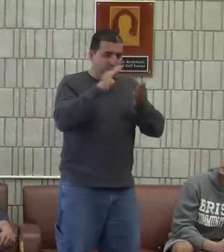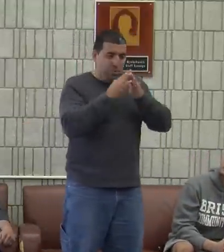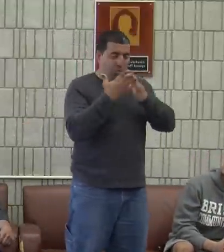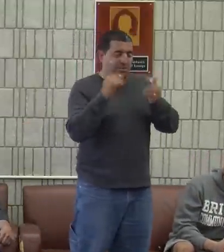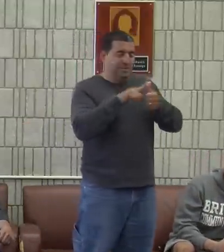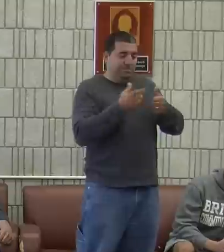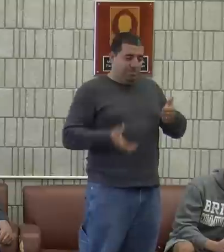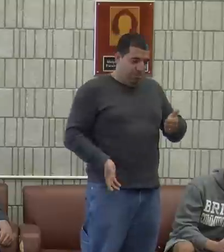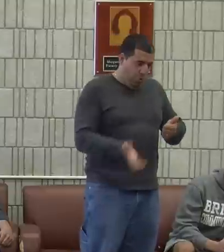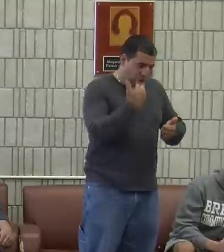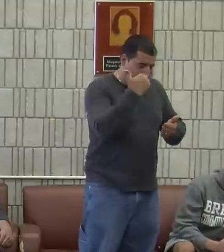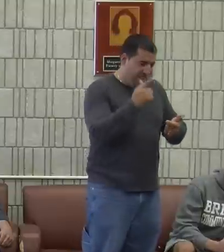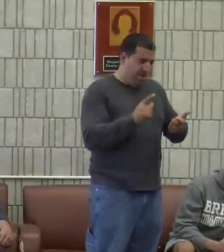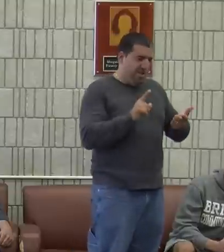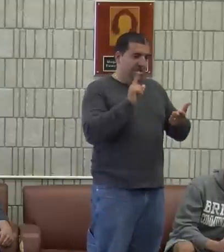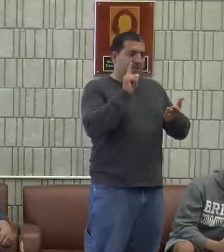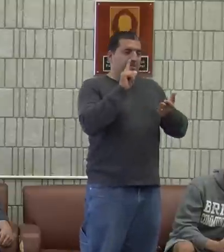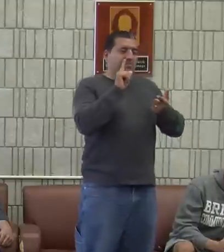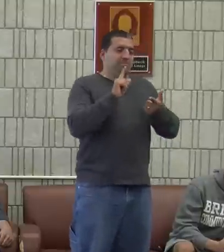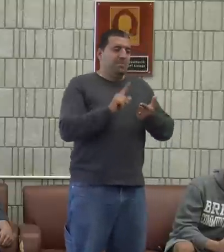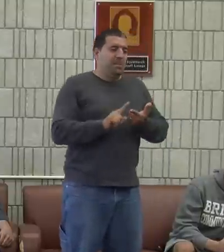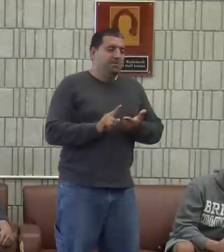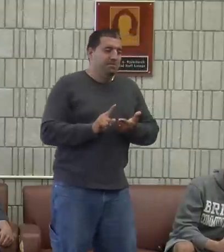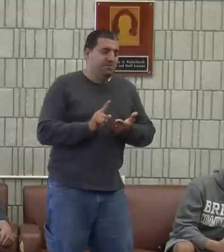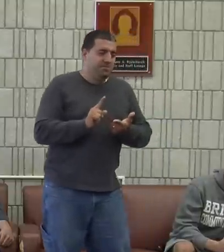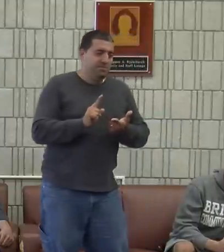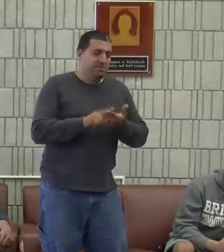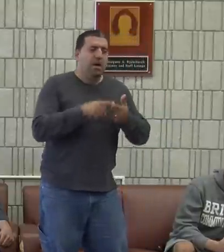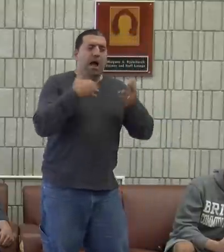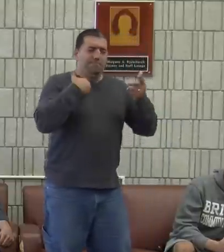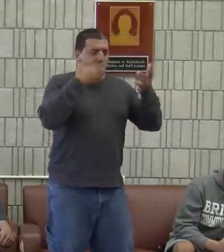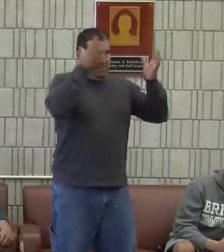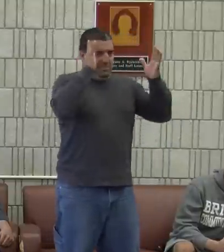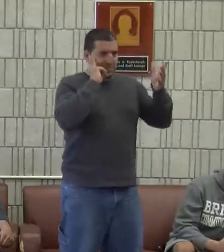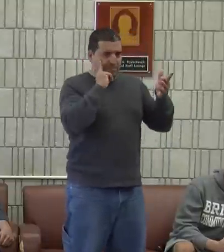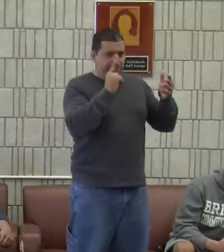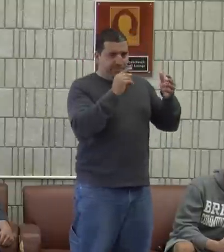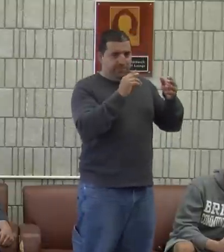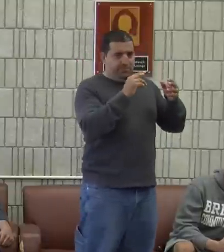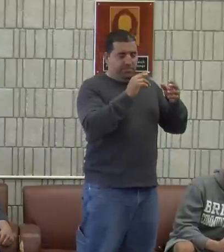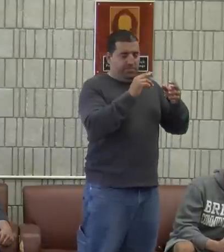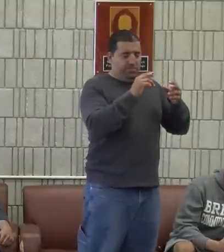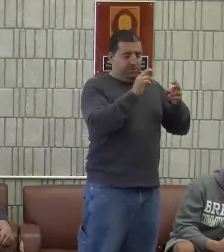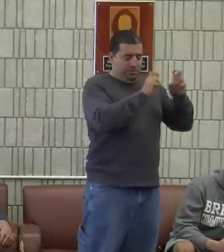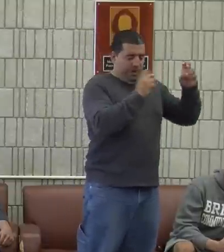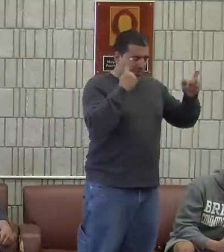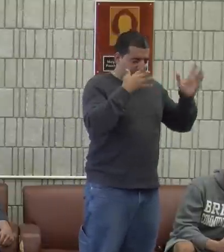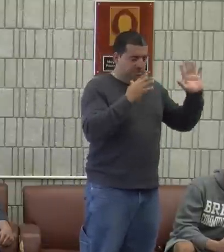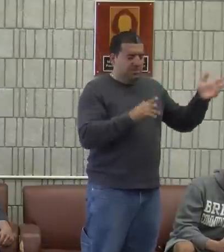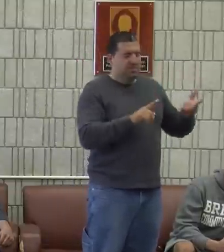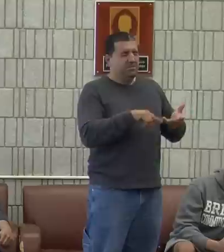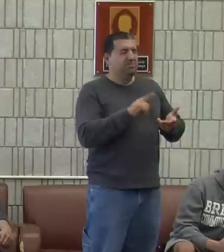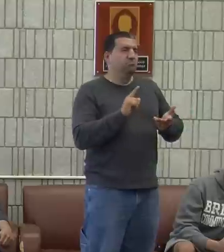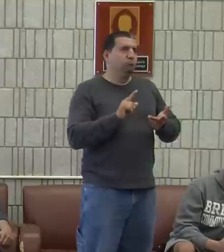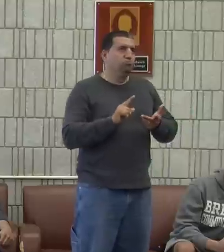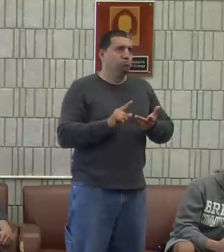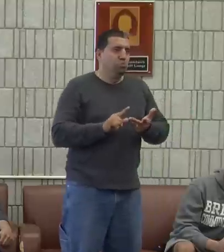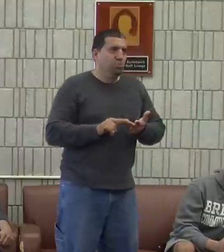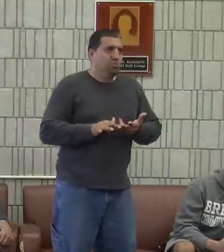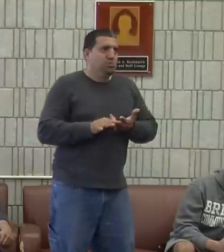I'm involved in the Deaf community. I do bowling, and also there is a Deaf basketball tournament that I'm